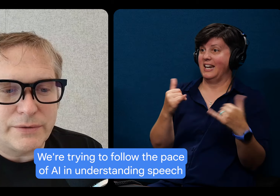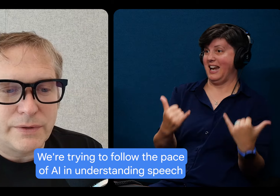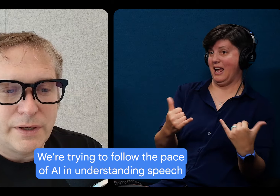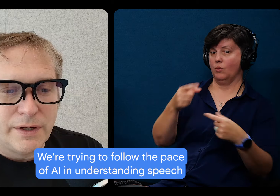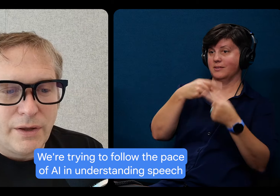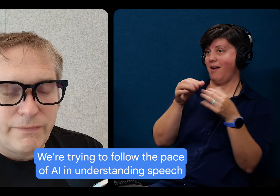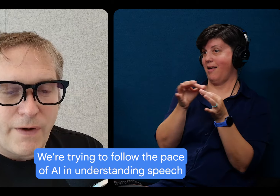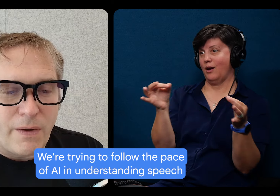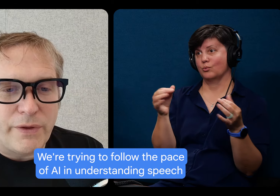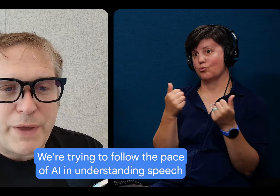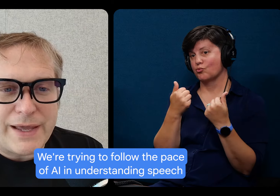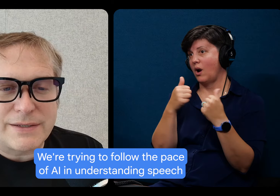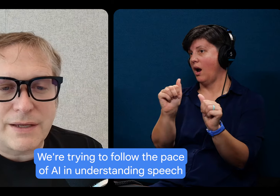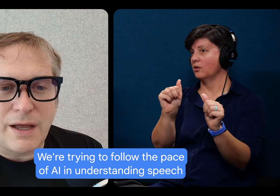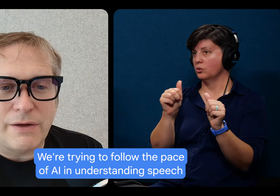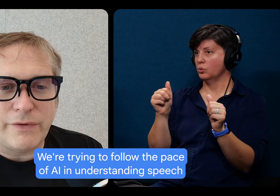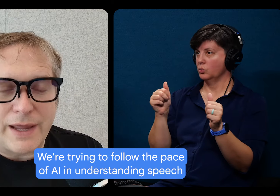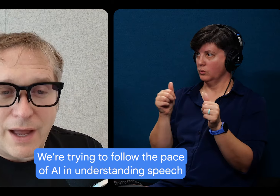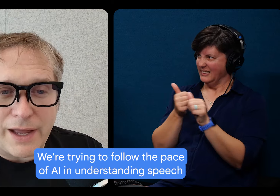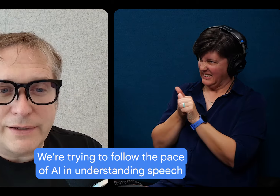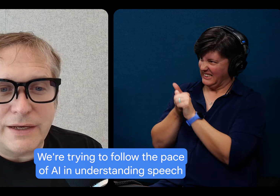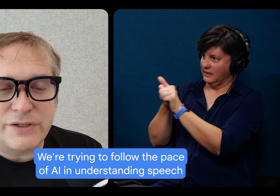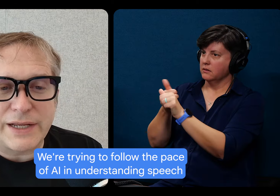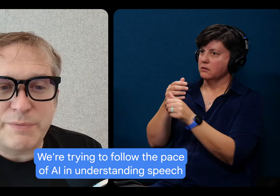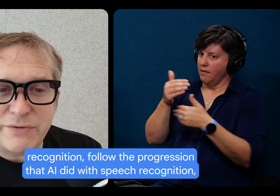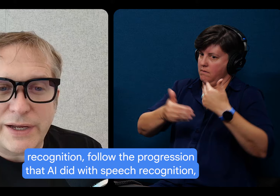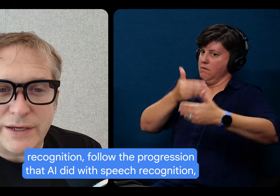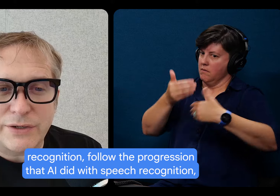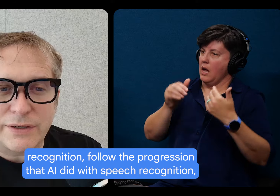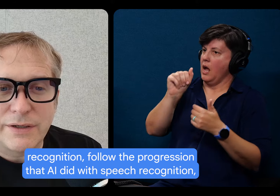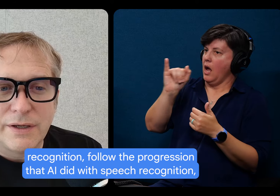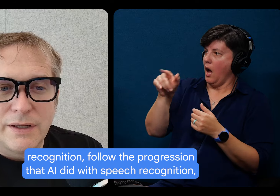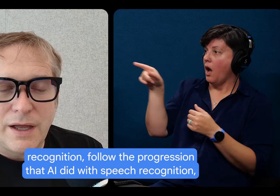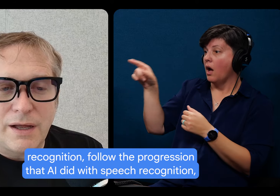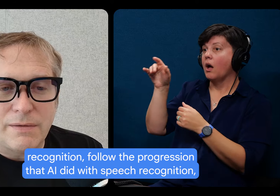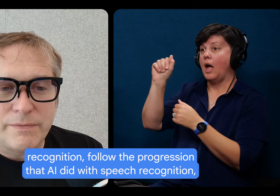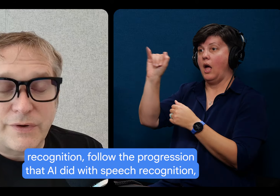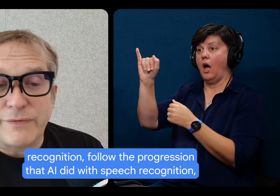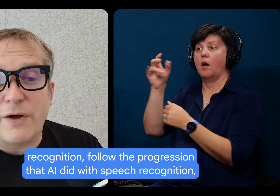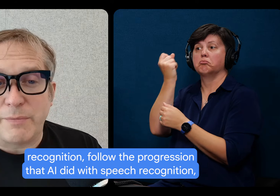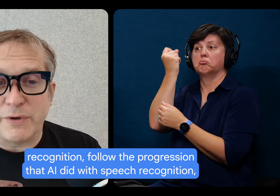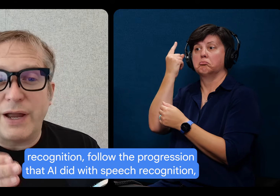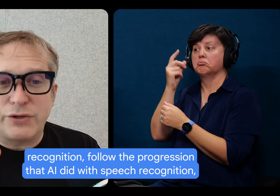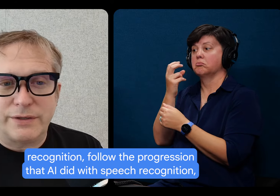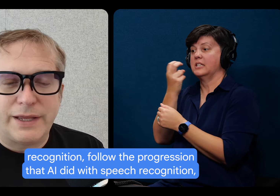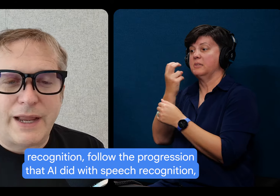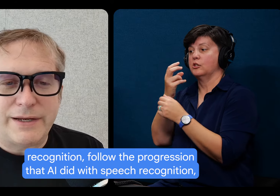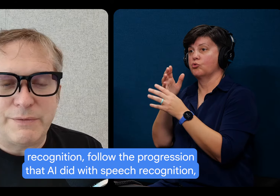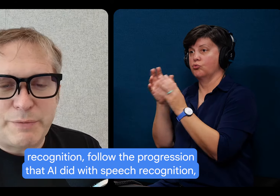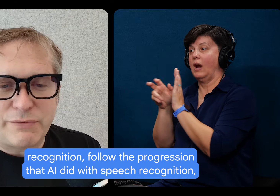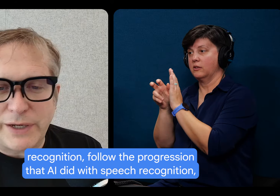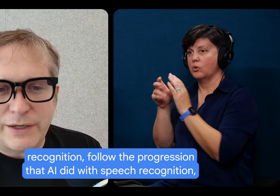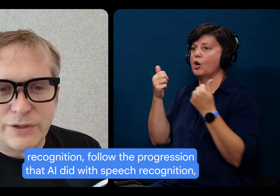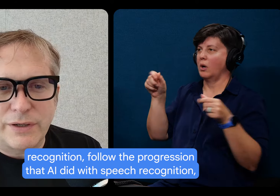We're trying to follow the pace of AI and understanding speech recognition. Um, follow the progression that